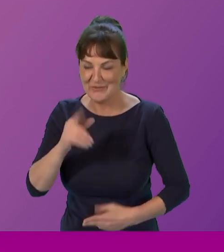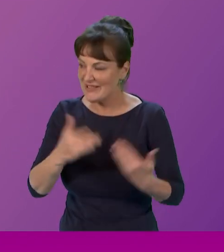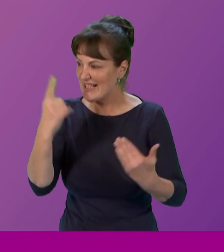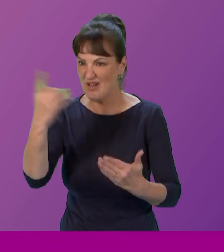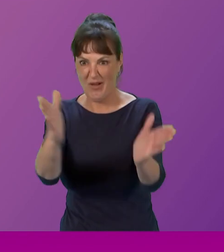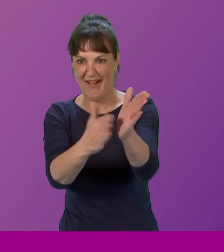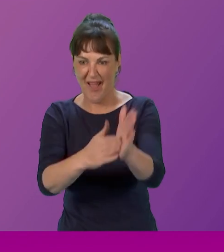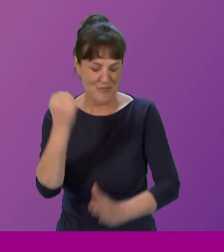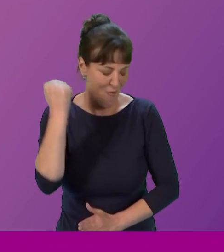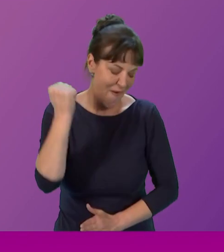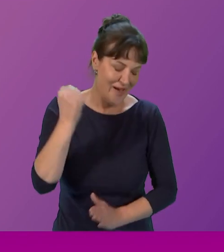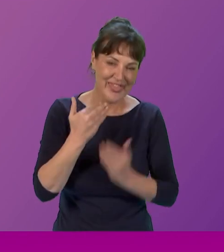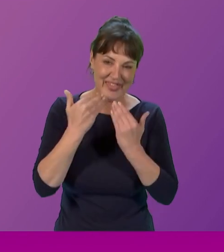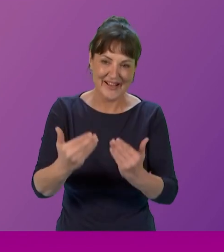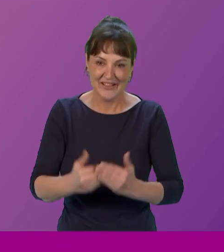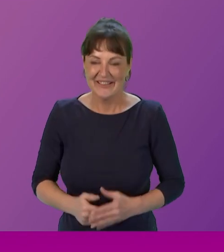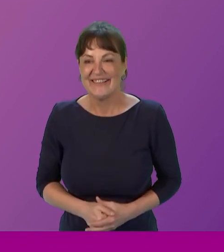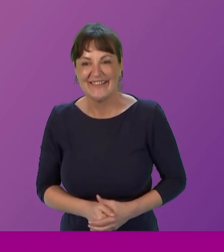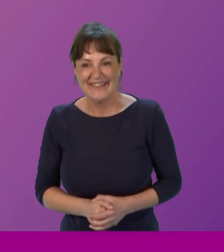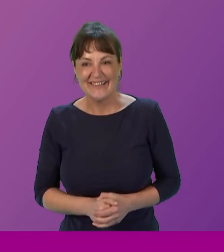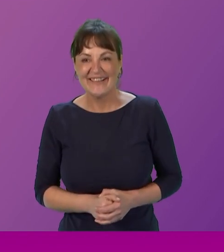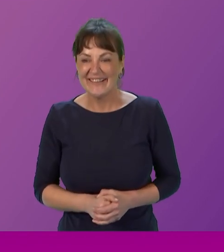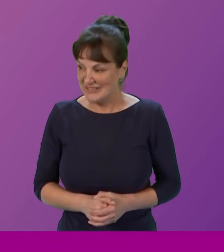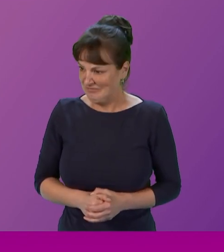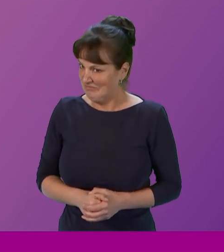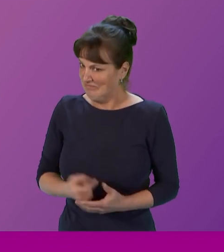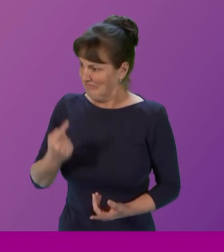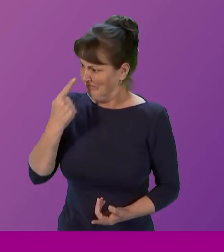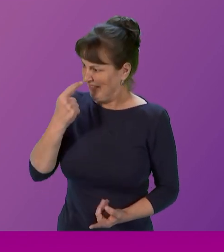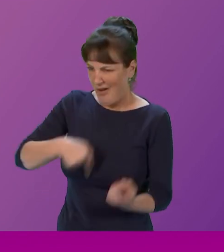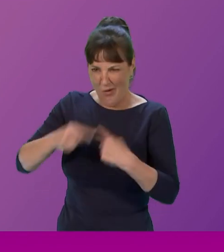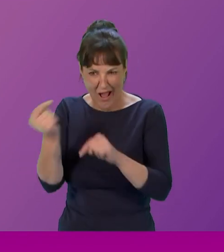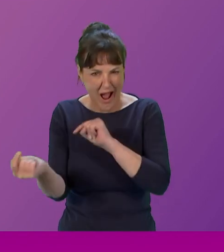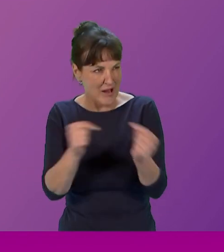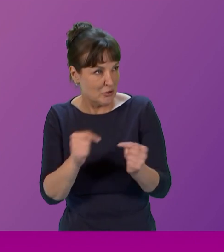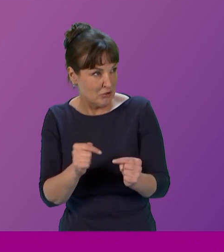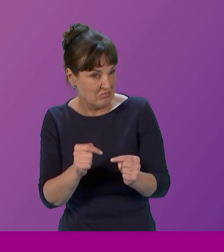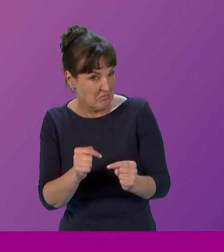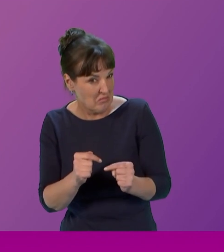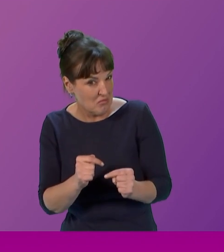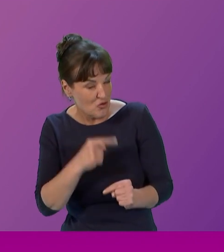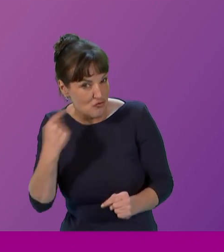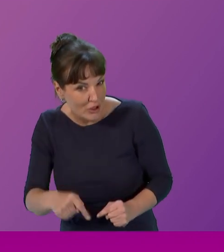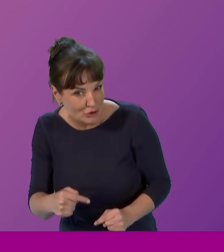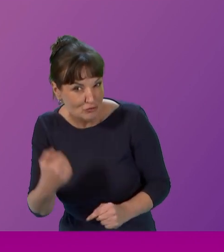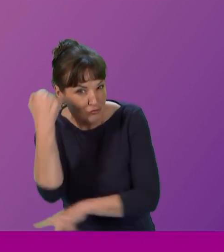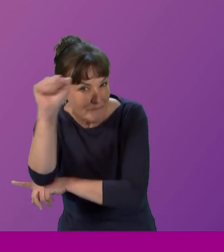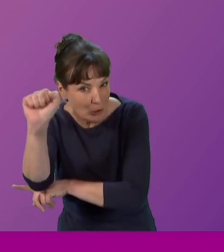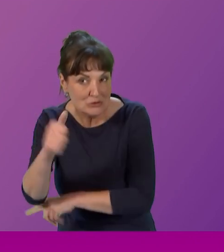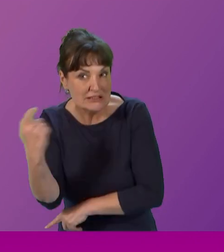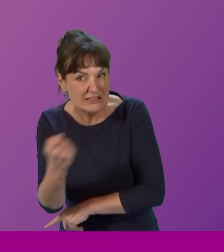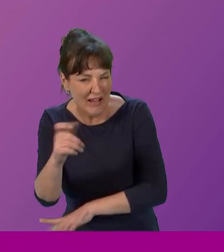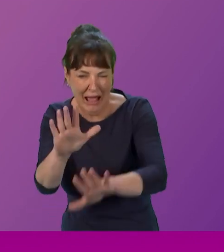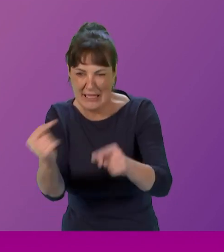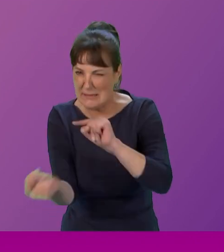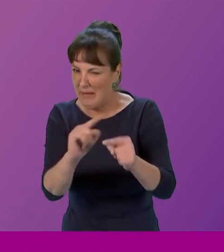You are. I mean, we can all get, we can all start arguing about how successful the Russian Revolution actually was. Well, let's not go there right now. It was women in St.